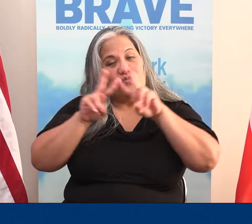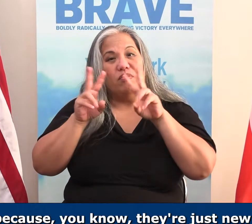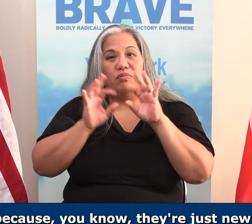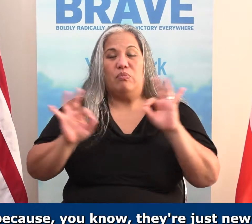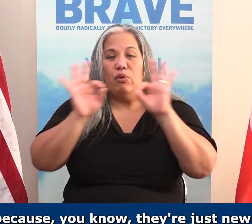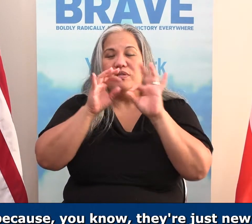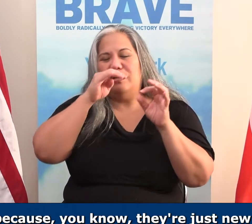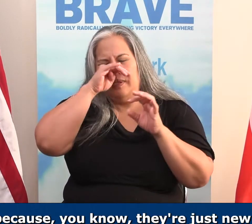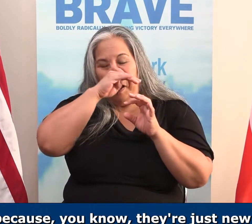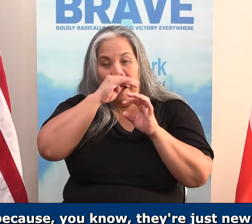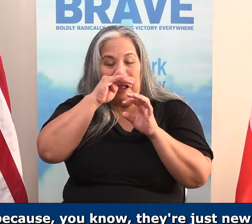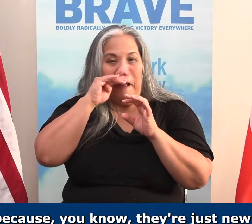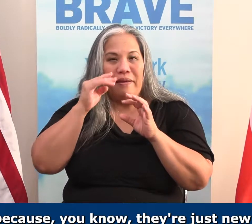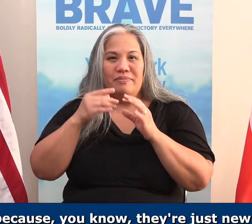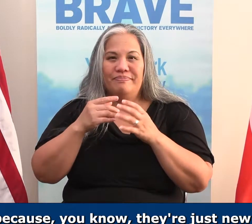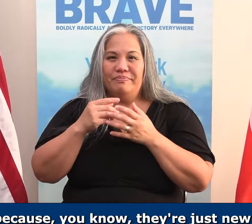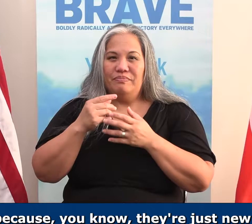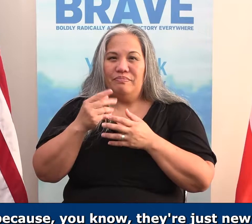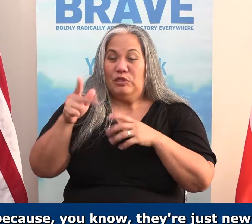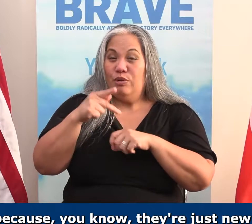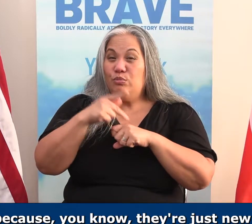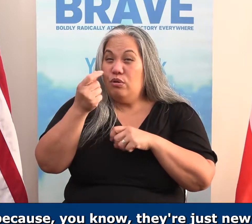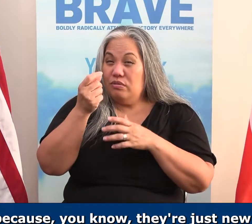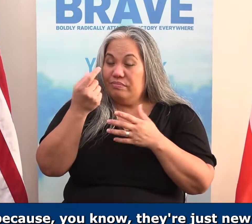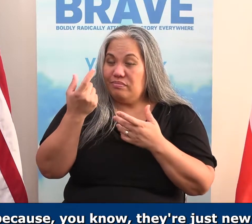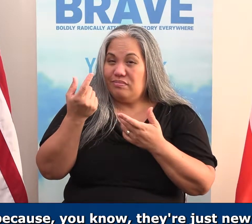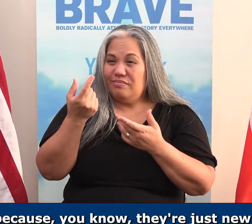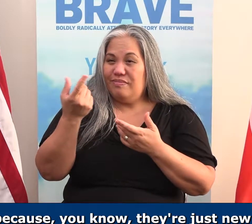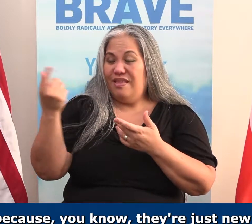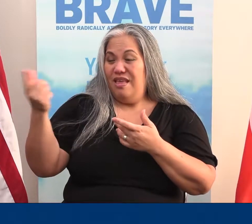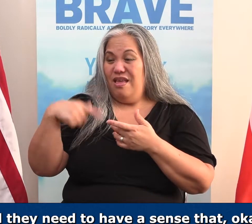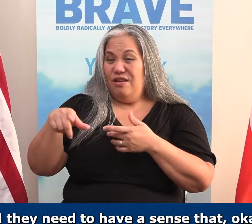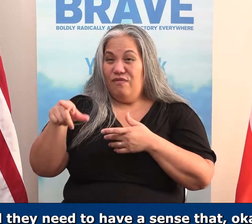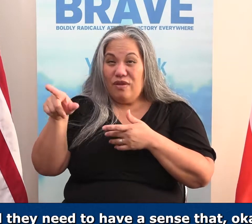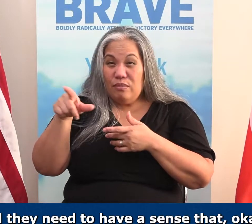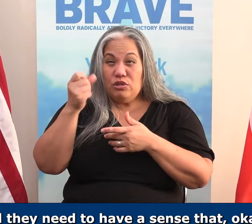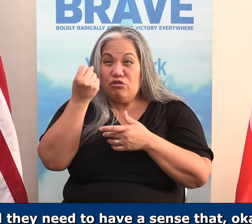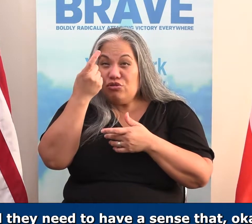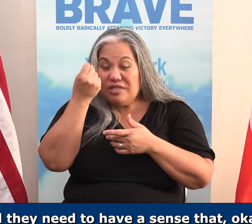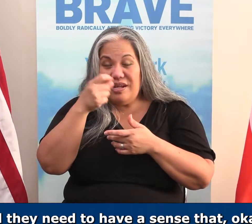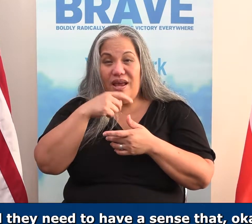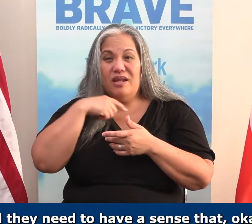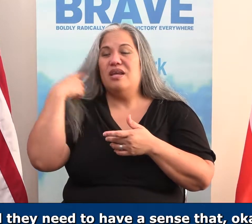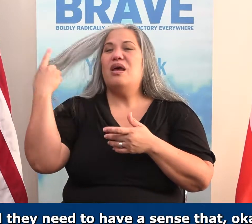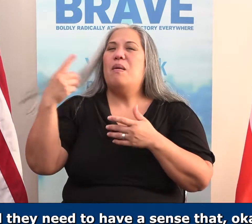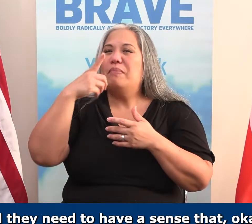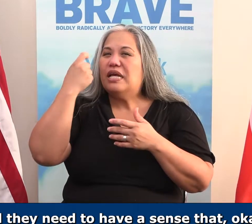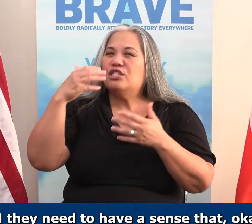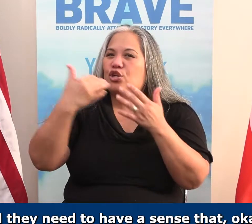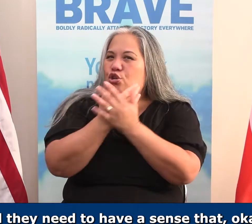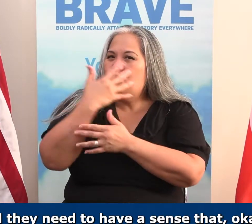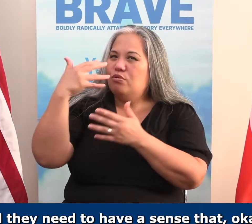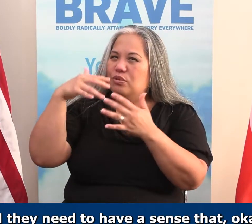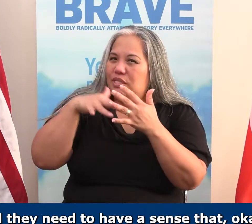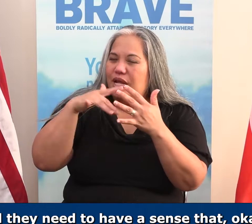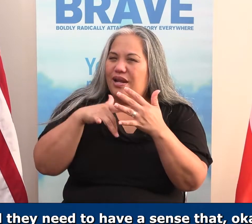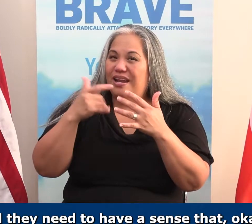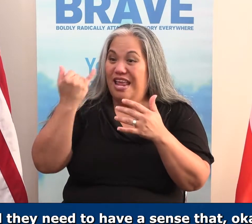because, you know, they're just new to doing these studies and everything, and they need to have a sense that, okay, if they get challenged, that's not bad,